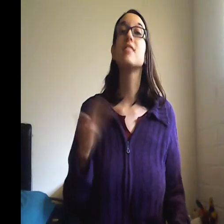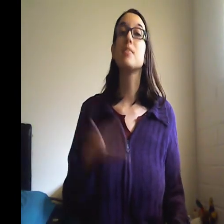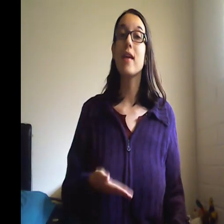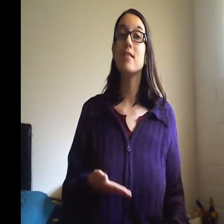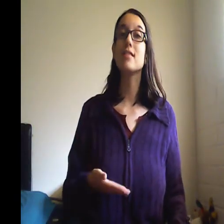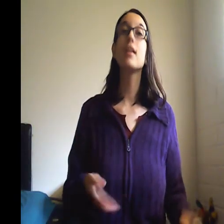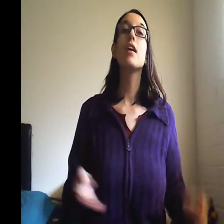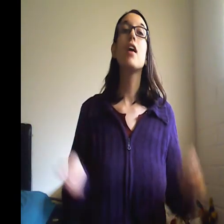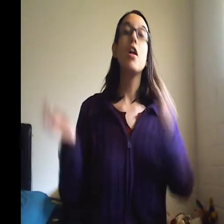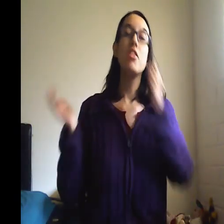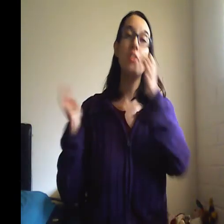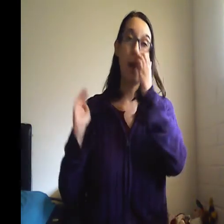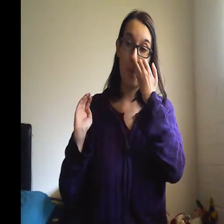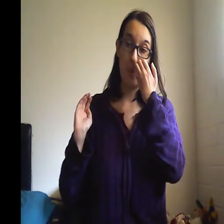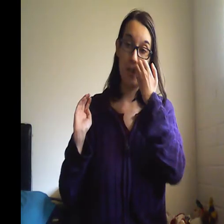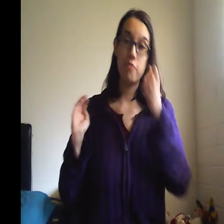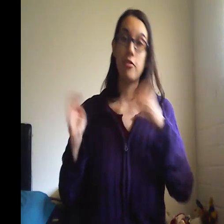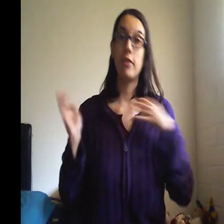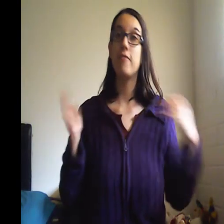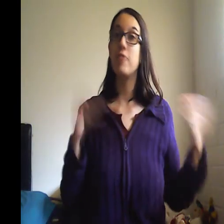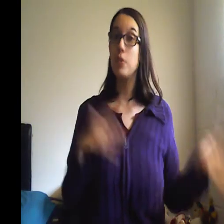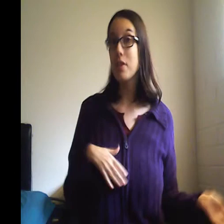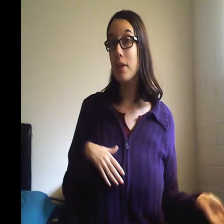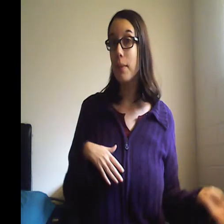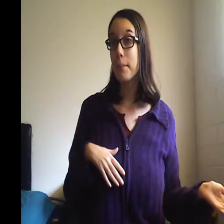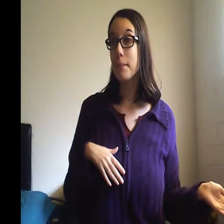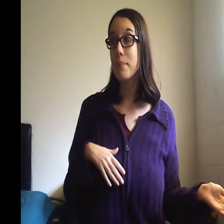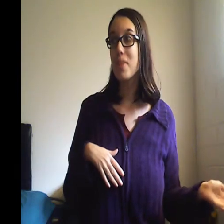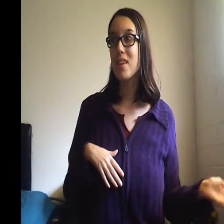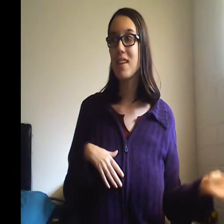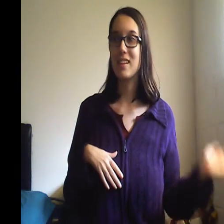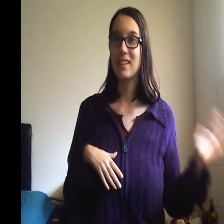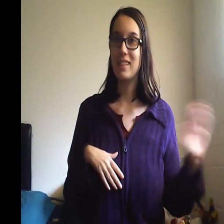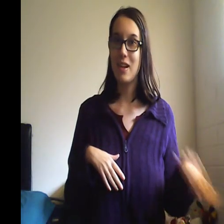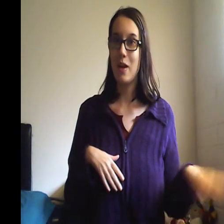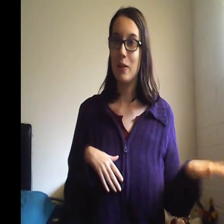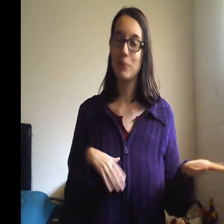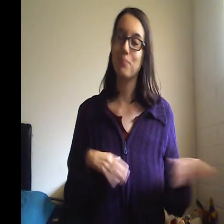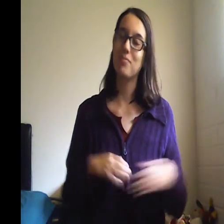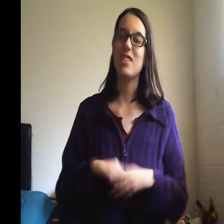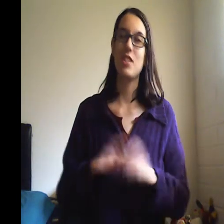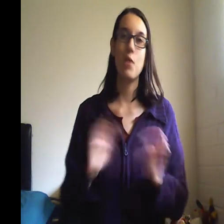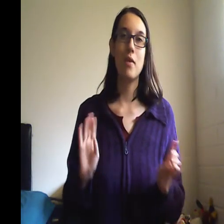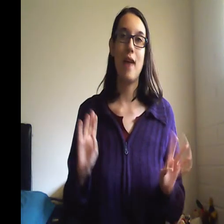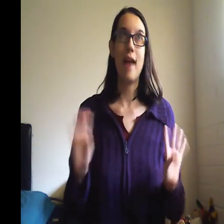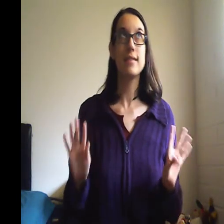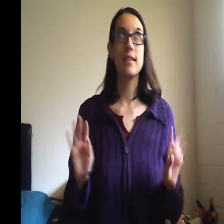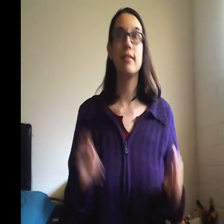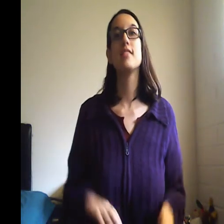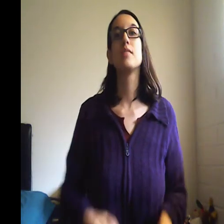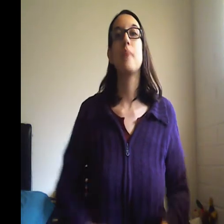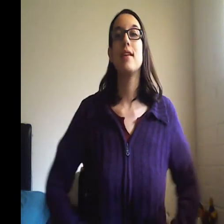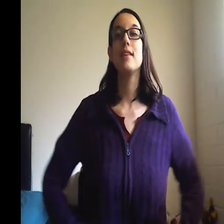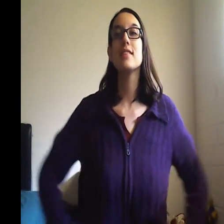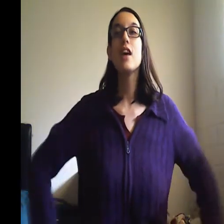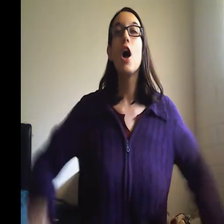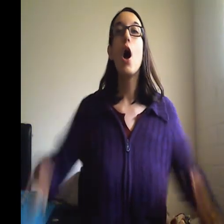the amount was for food. You know, don't want to accidentally spend it. Okay,